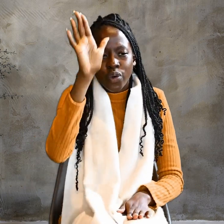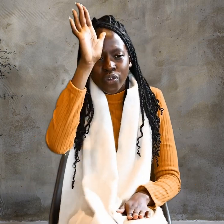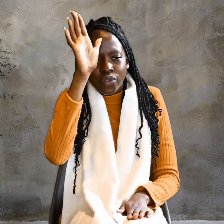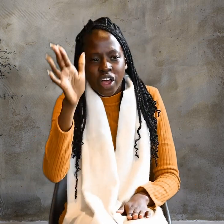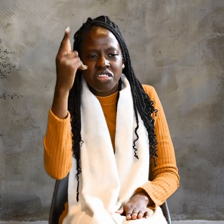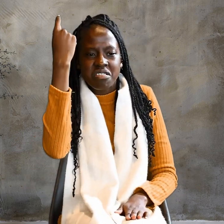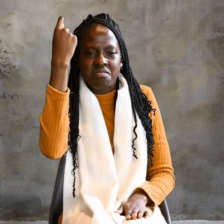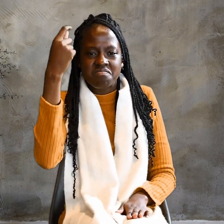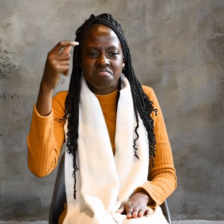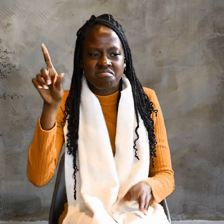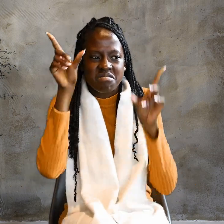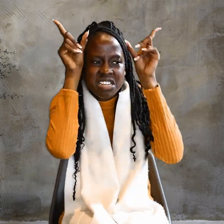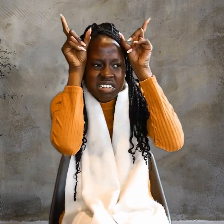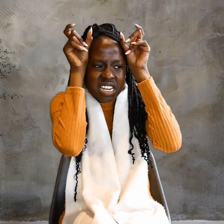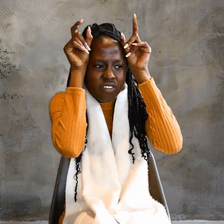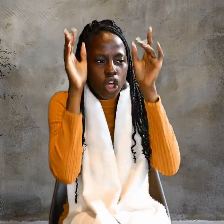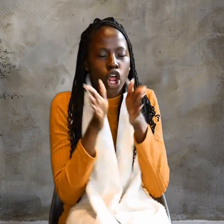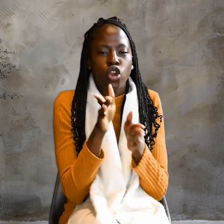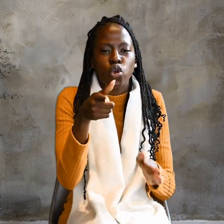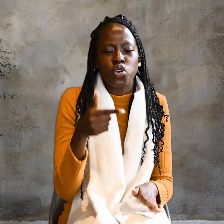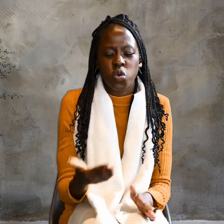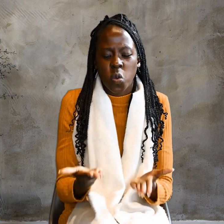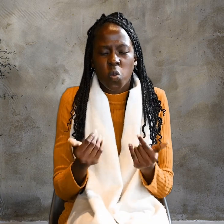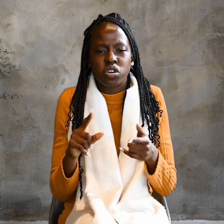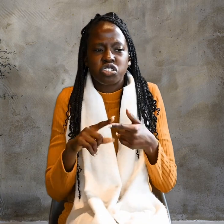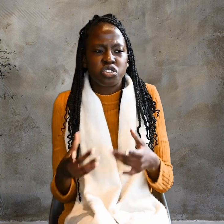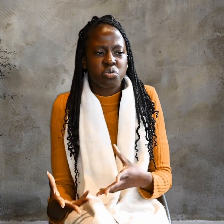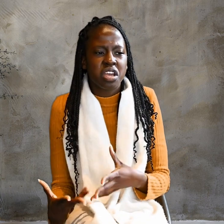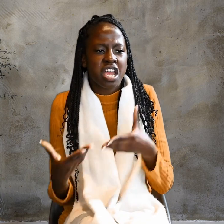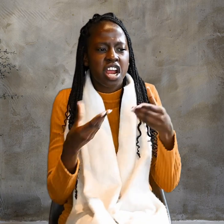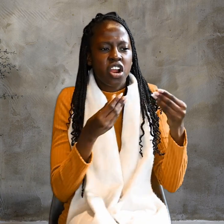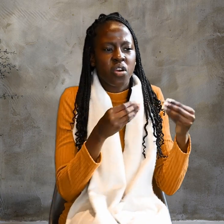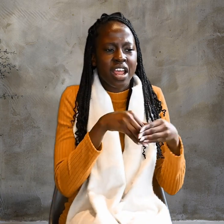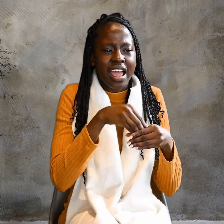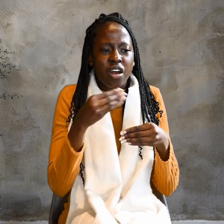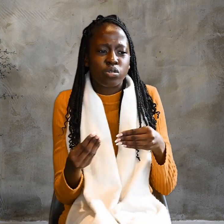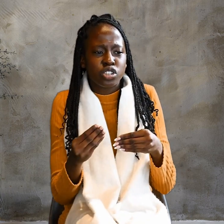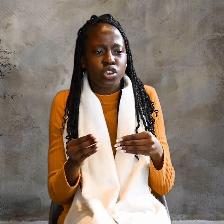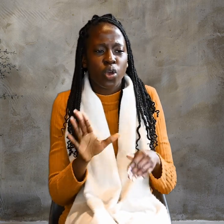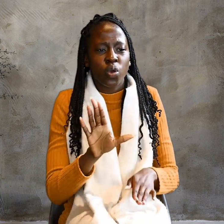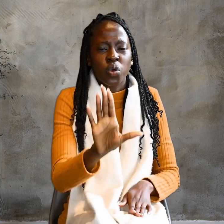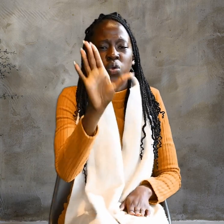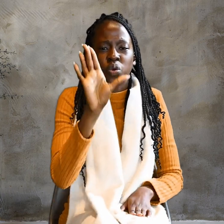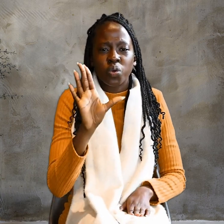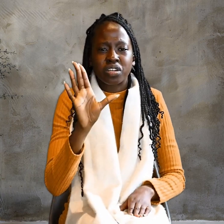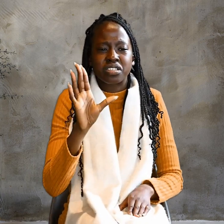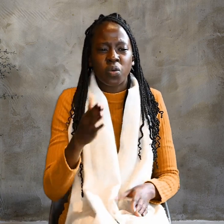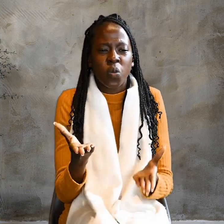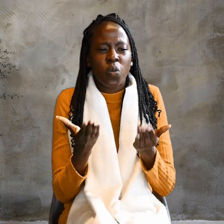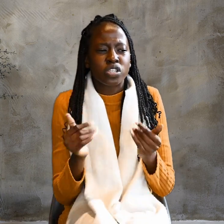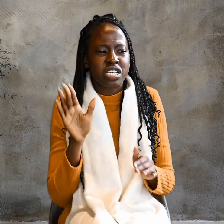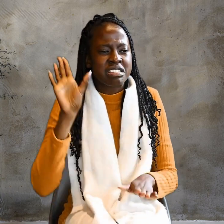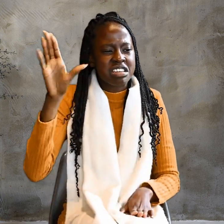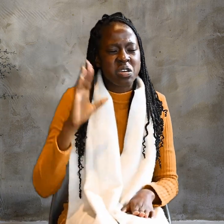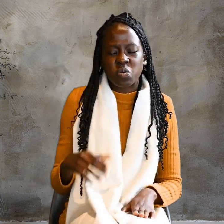The devil, And you want to carry out your father's desires. He was a murderer from the beginning,